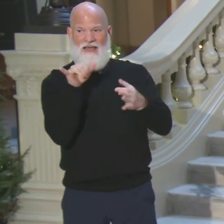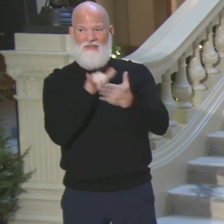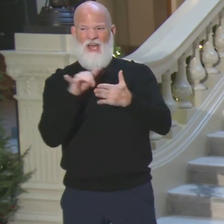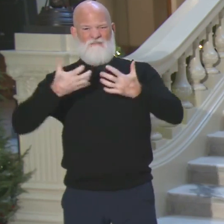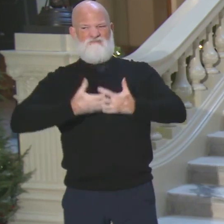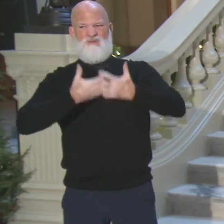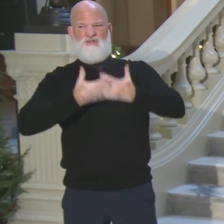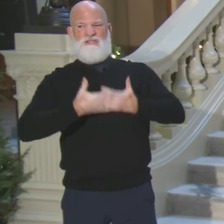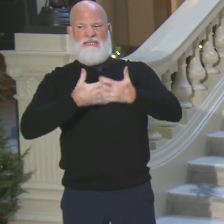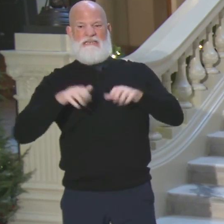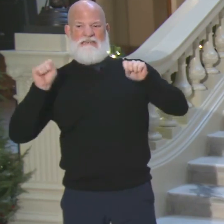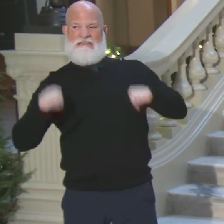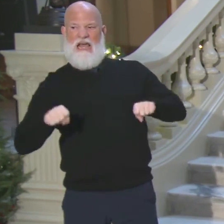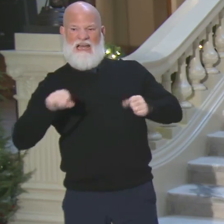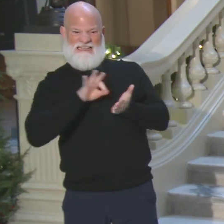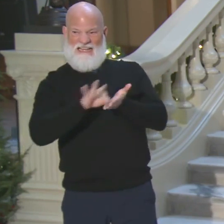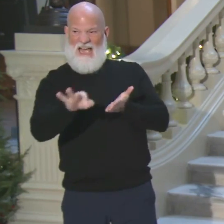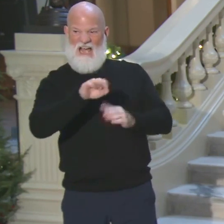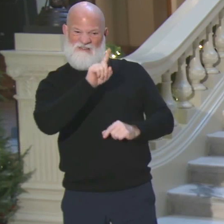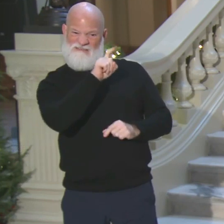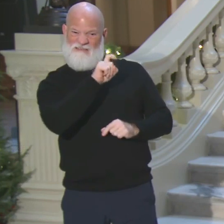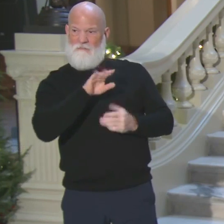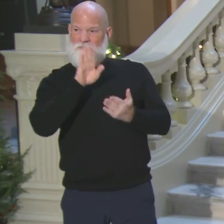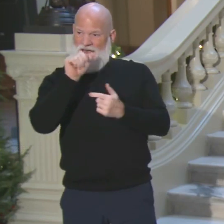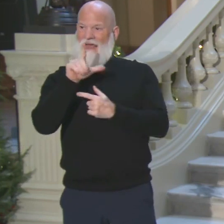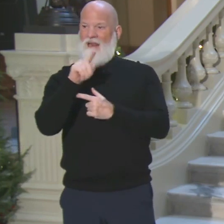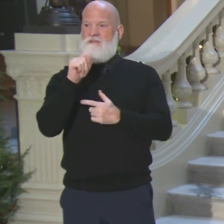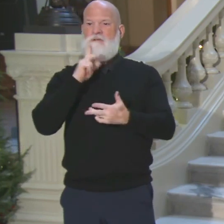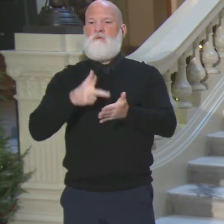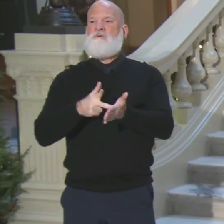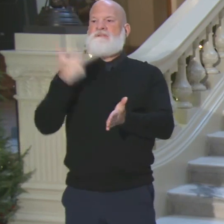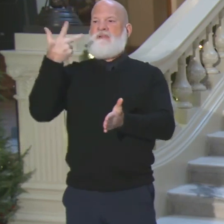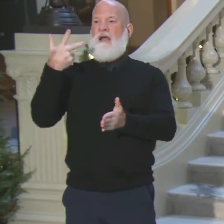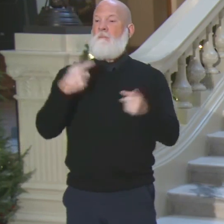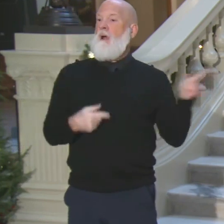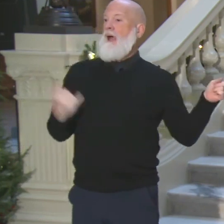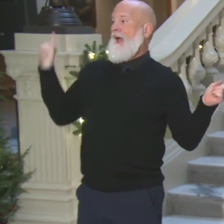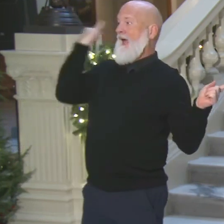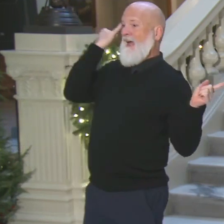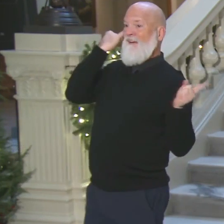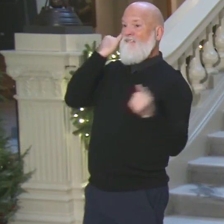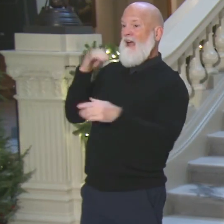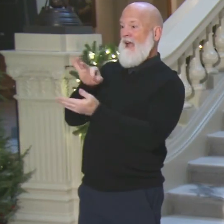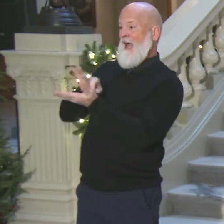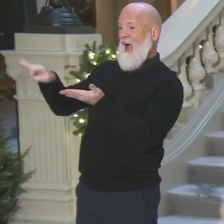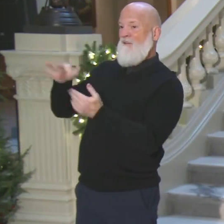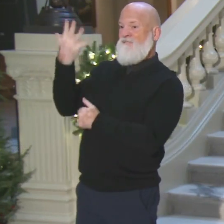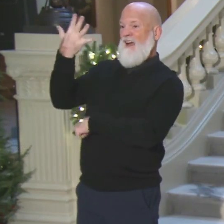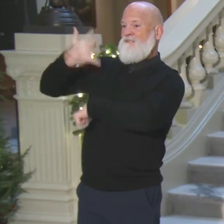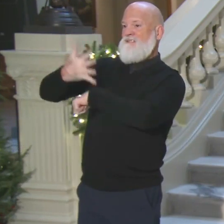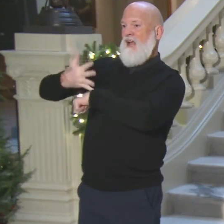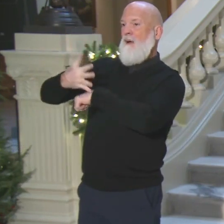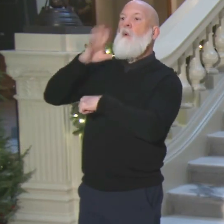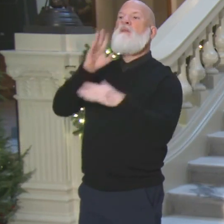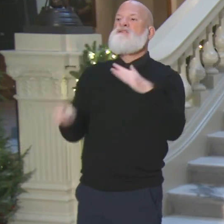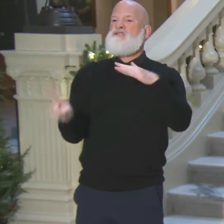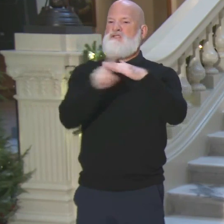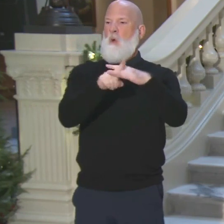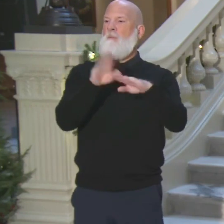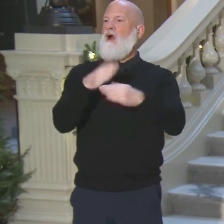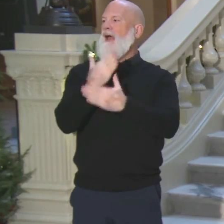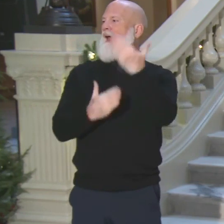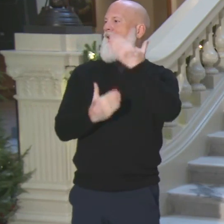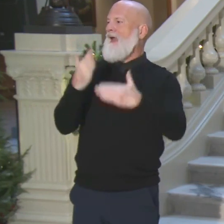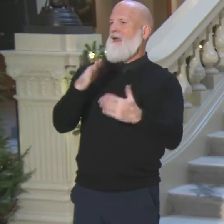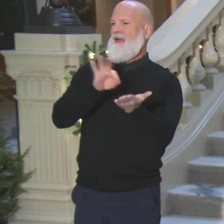ballot three times? Well, if it, if it counted it five times, guess what? It would have shown up in the hand count. Because if you do the